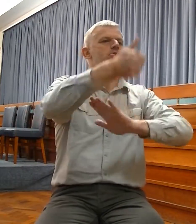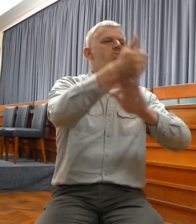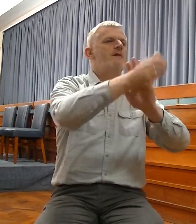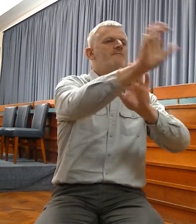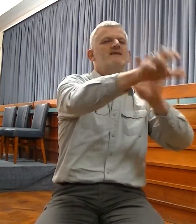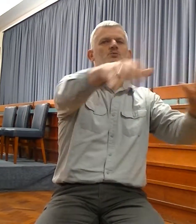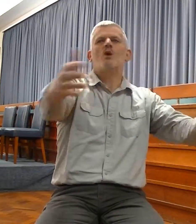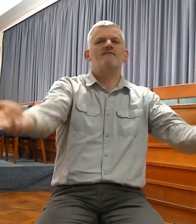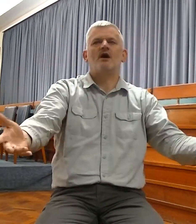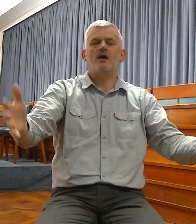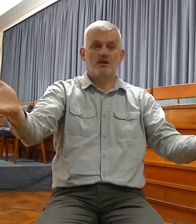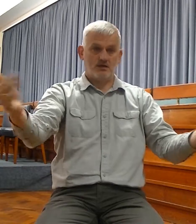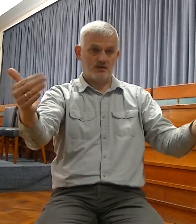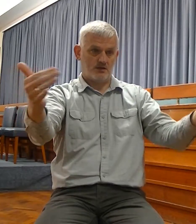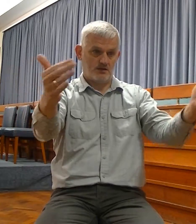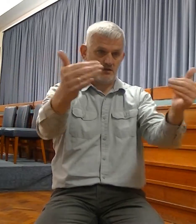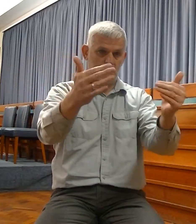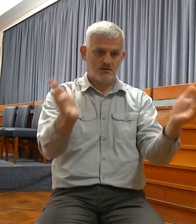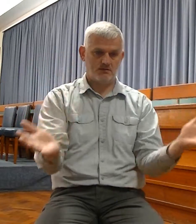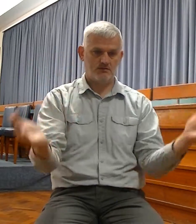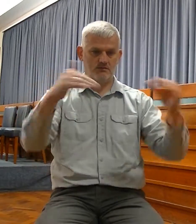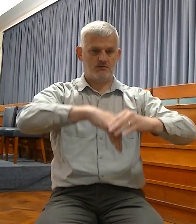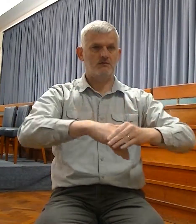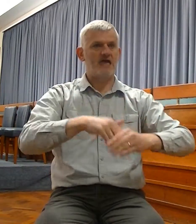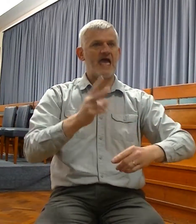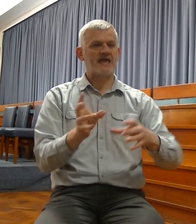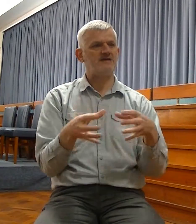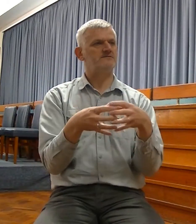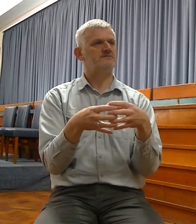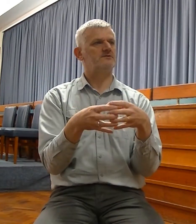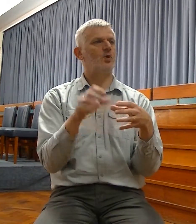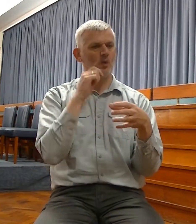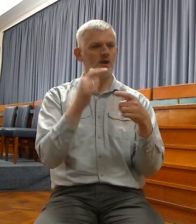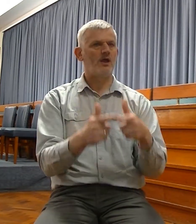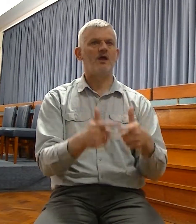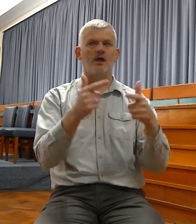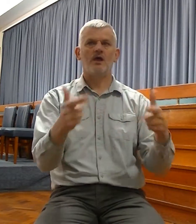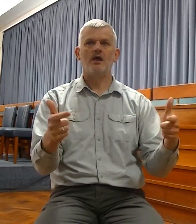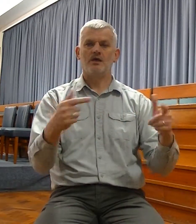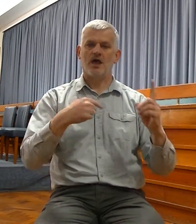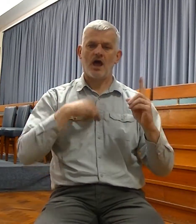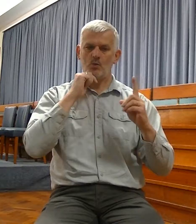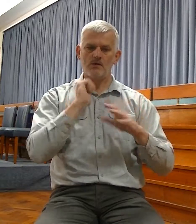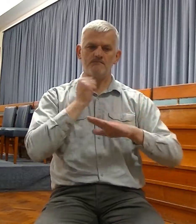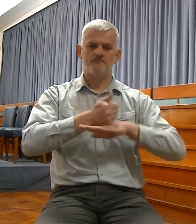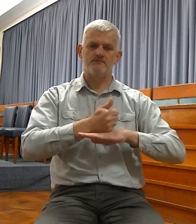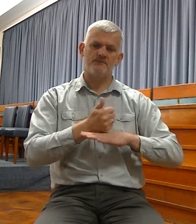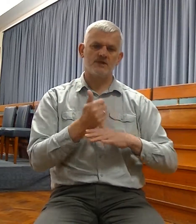I will set up shepherds, shepherds again, a new ministry,